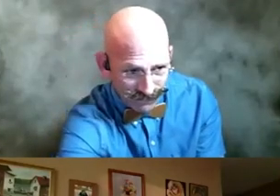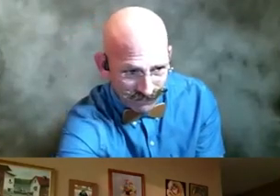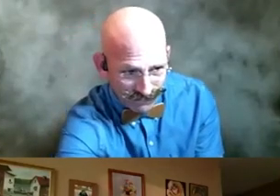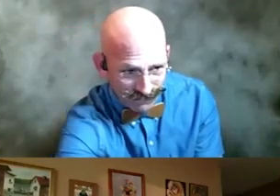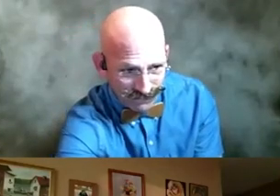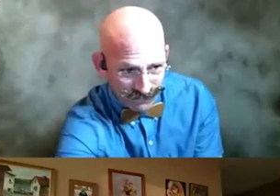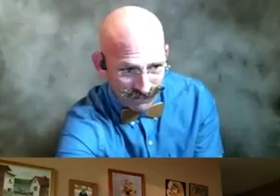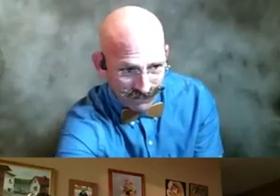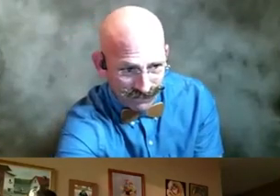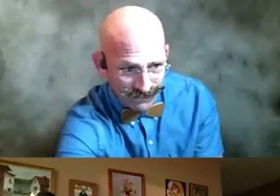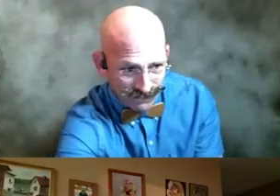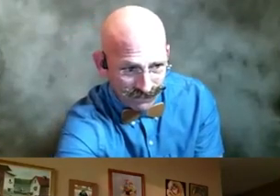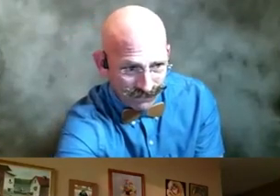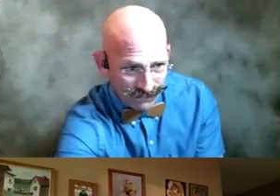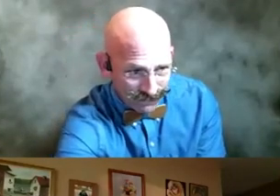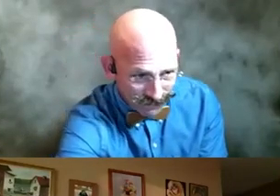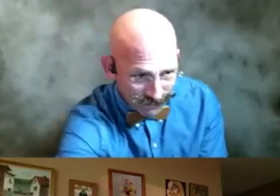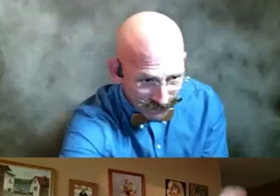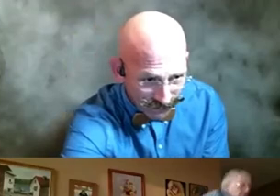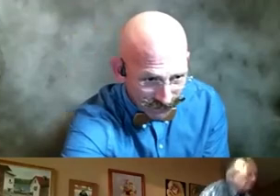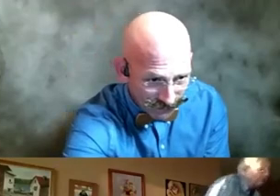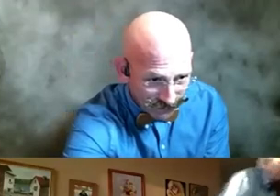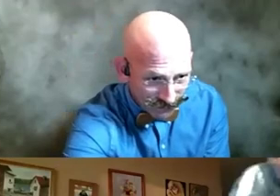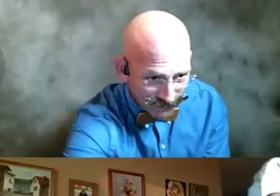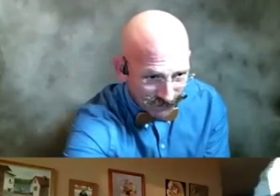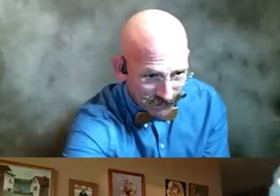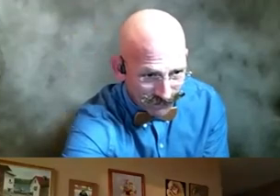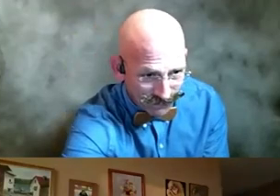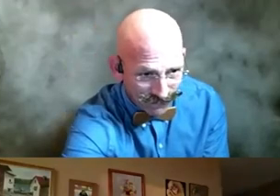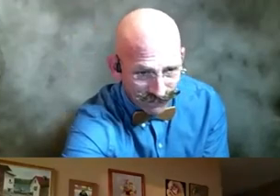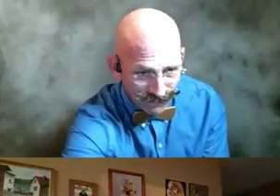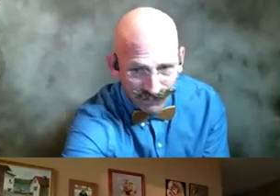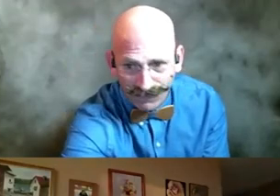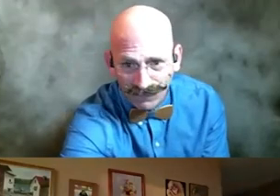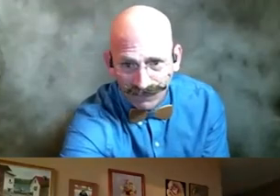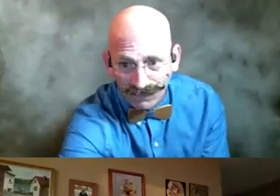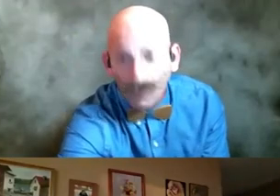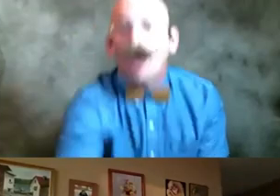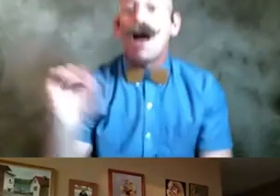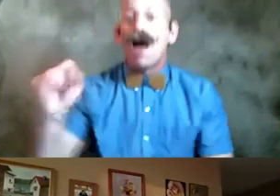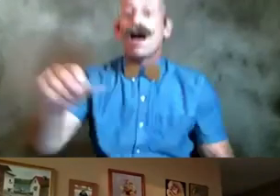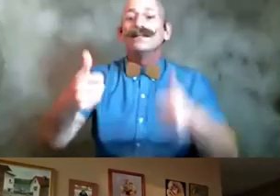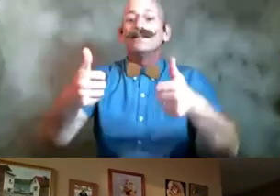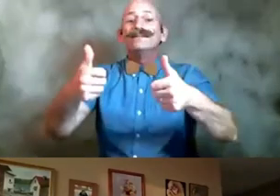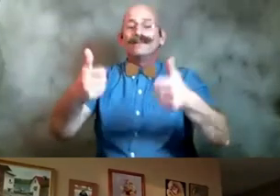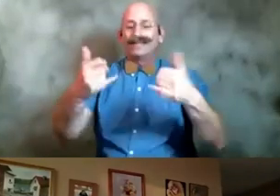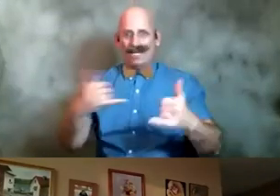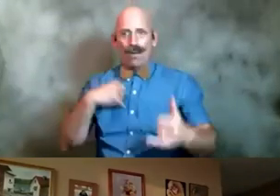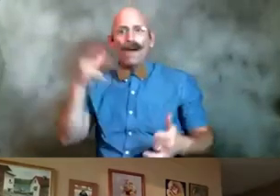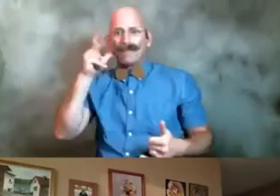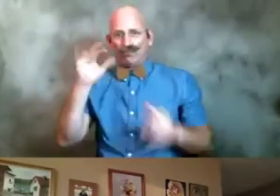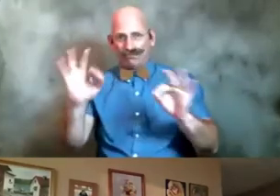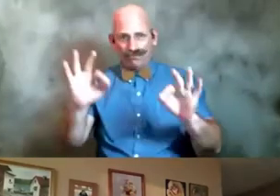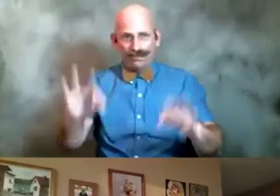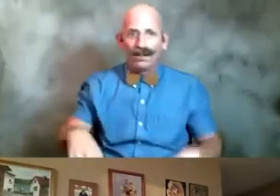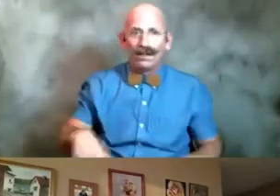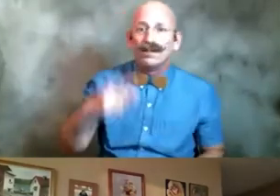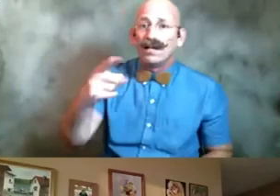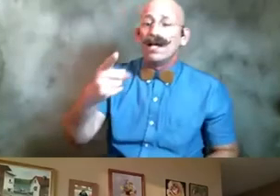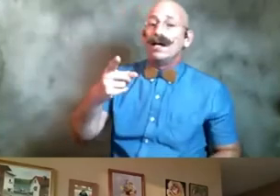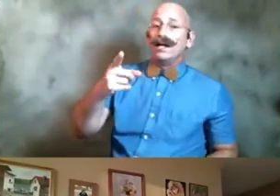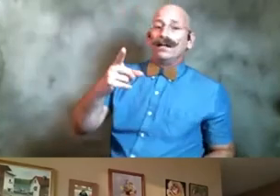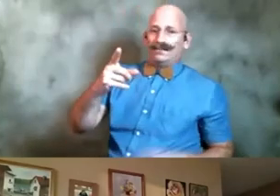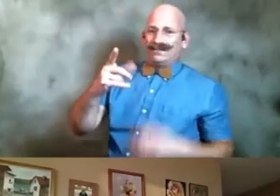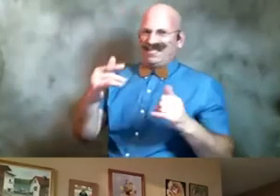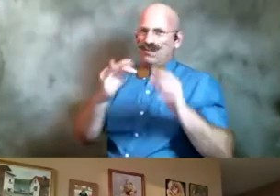review okay let me i did not do the link i'm sorry let me see if i can find the link really quickly for